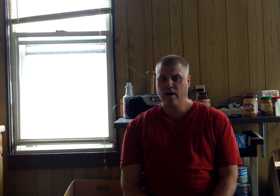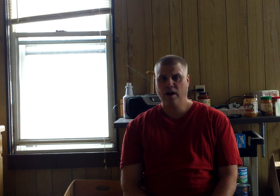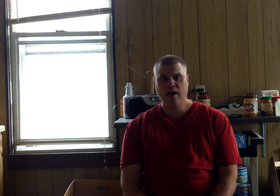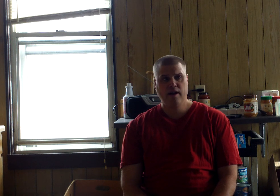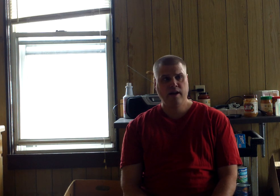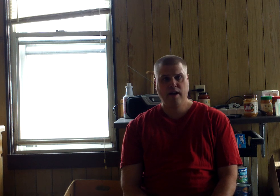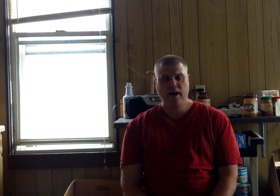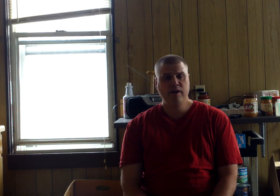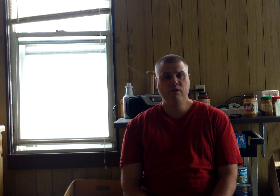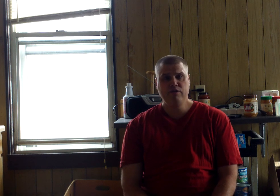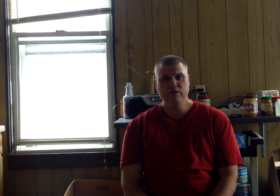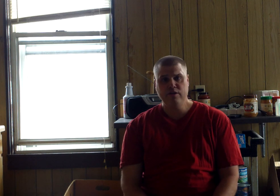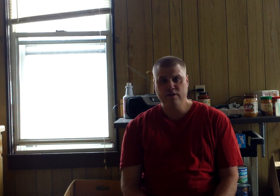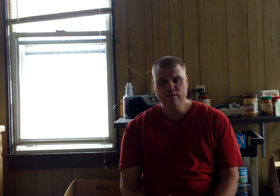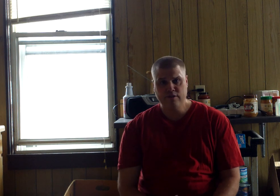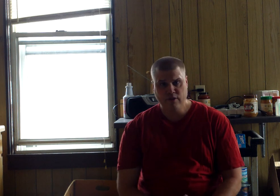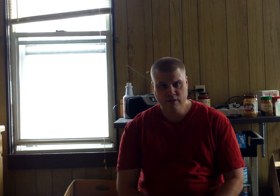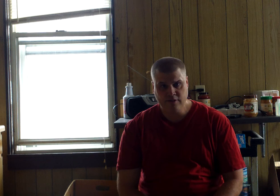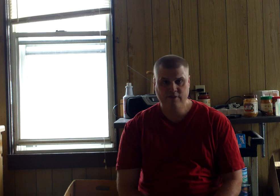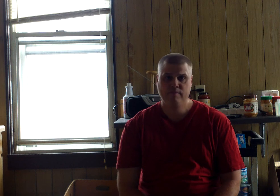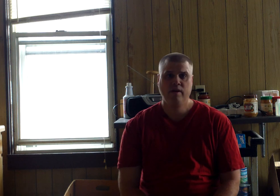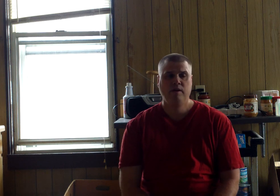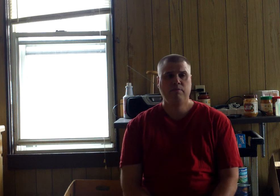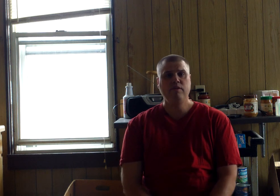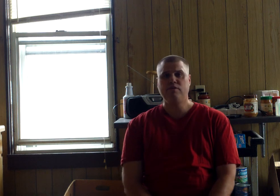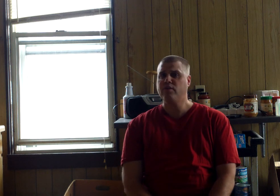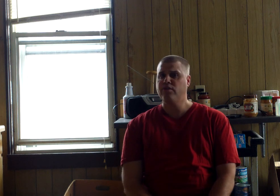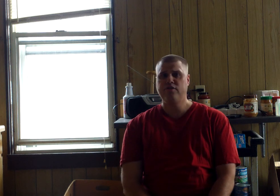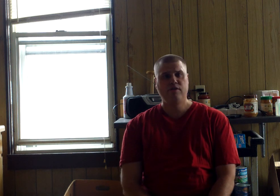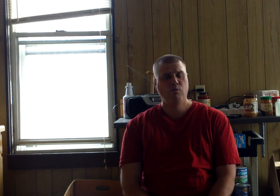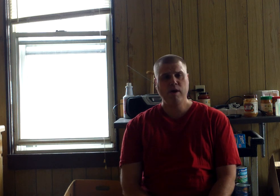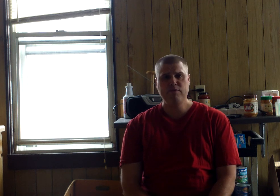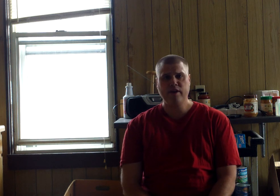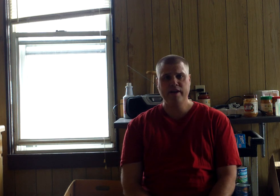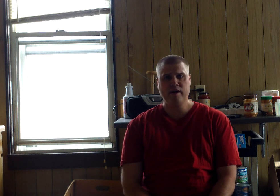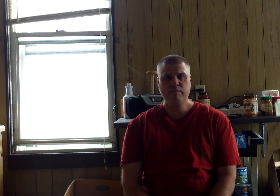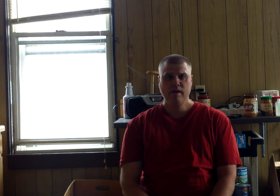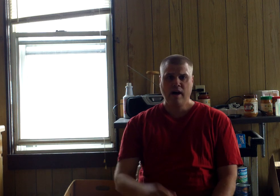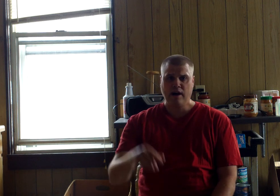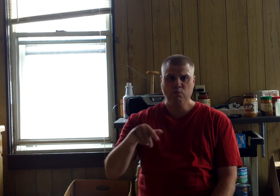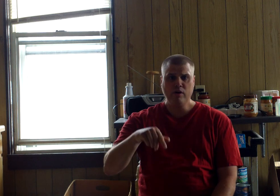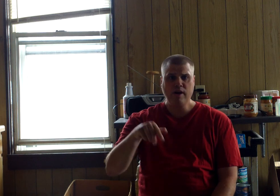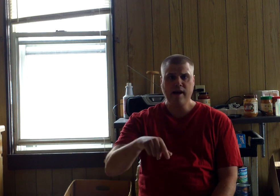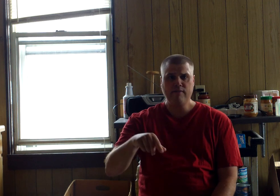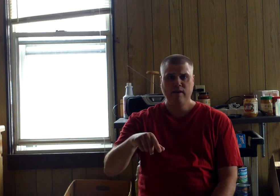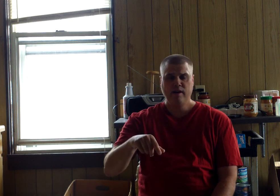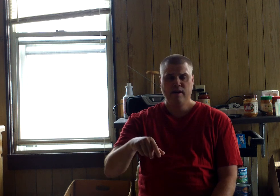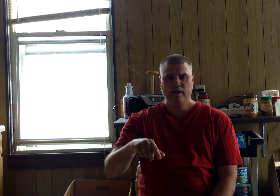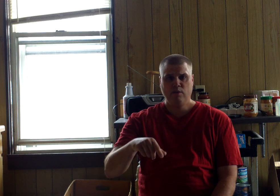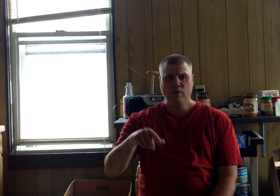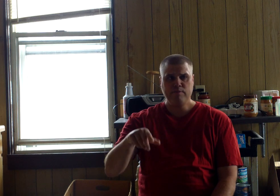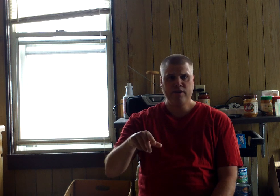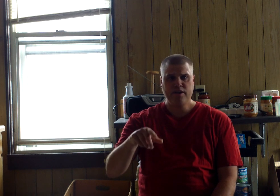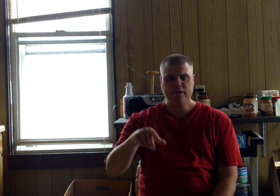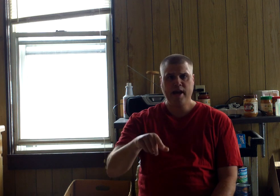And I urge you to do this, Ernest. Please look this website up. I will have the website to